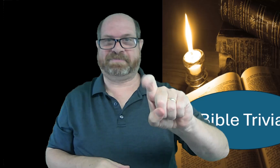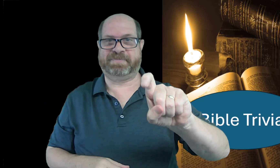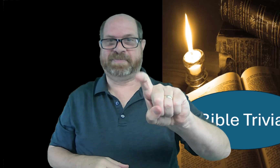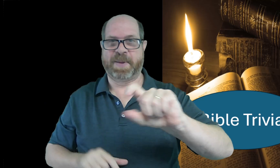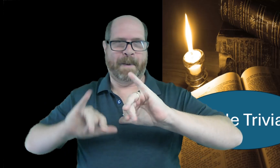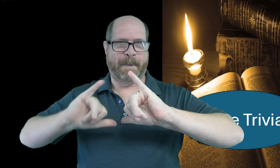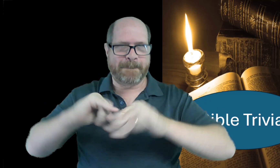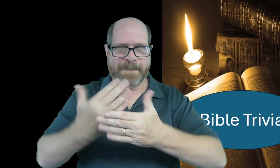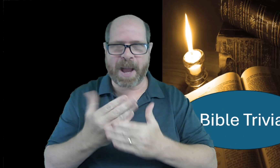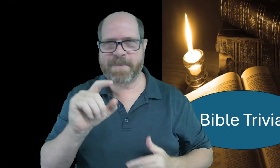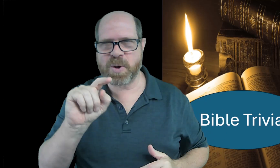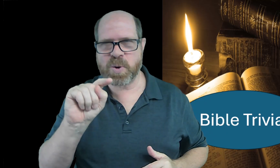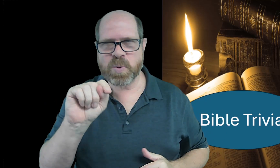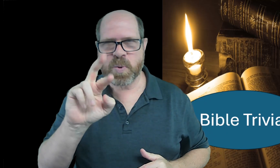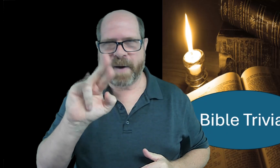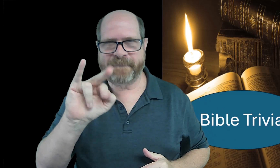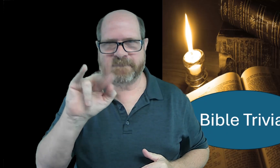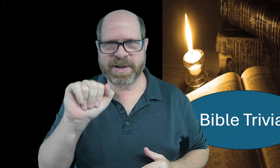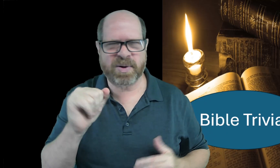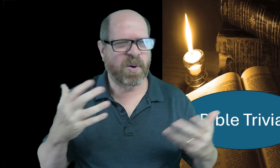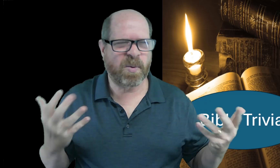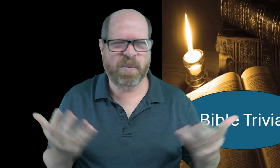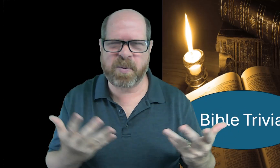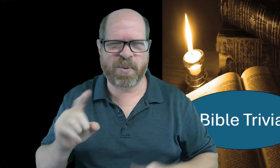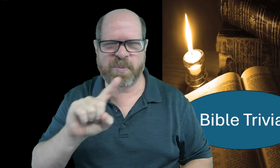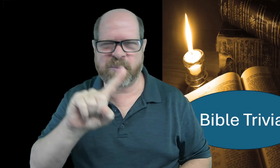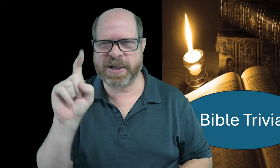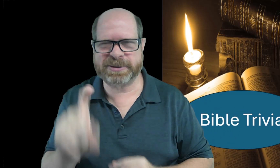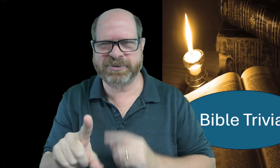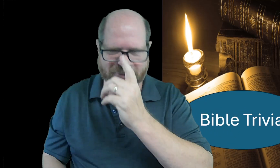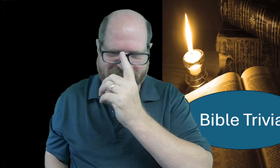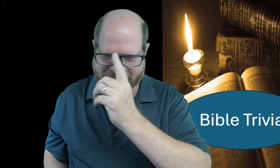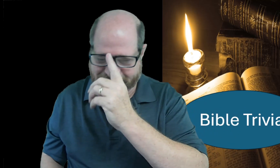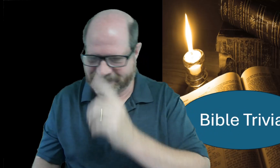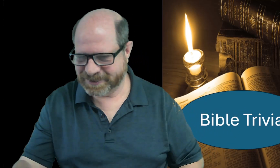are you it's bible trivia time so what's our question